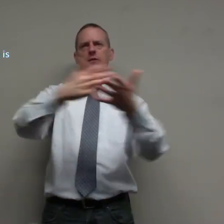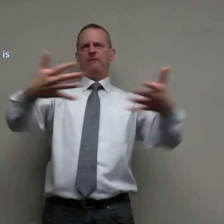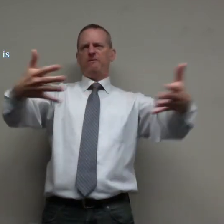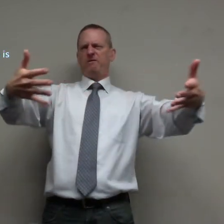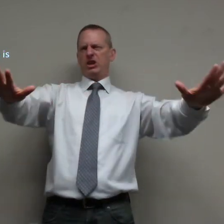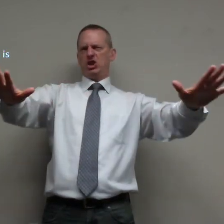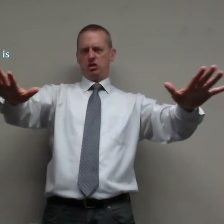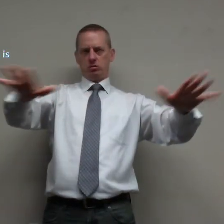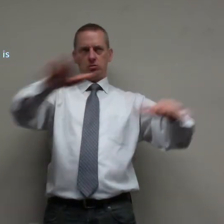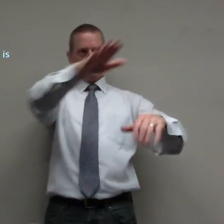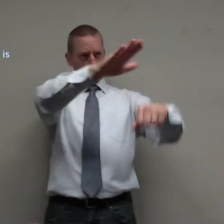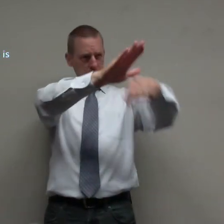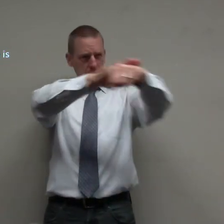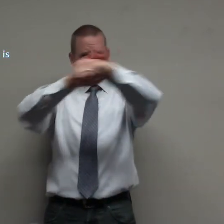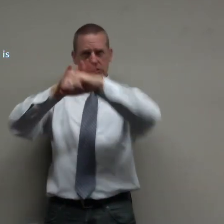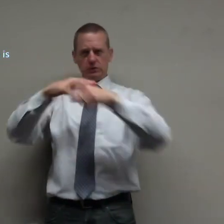it's already been it's already been done